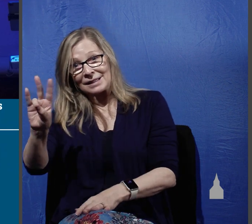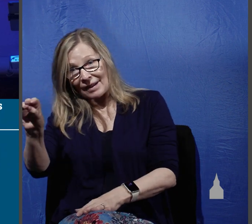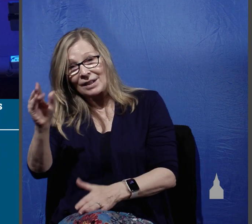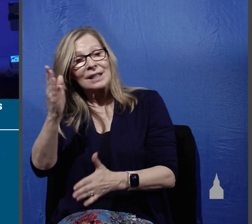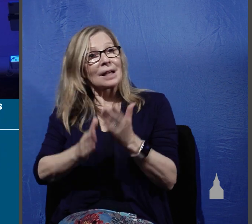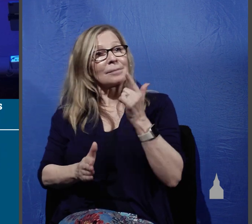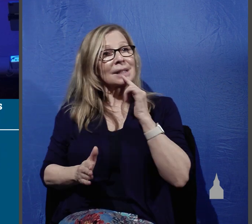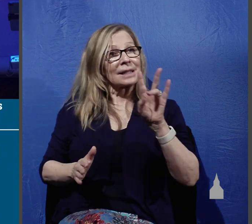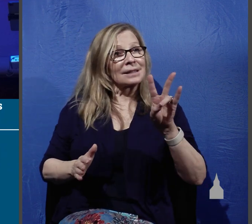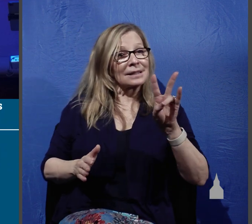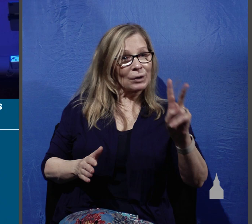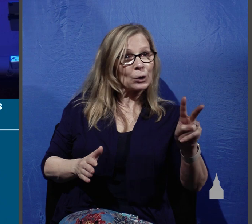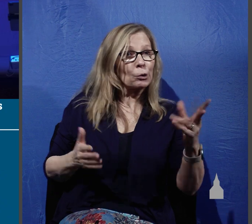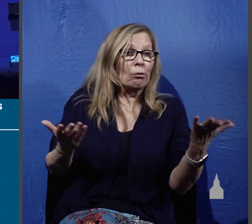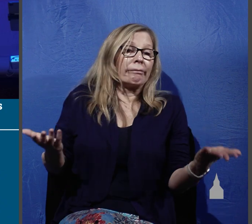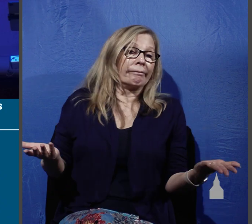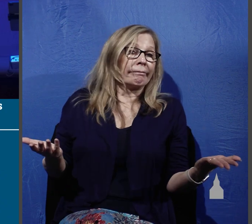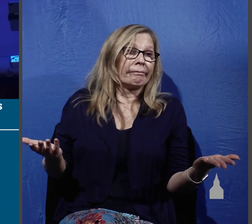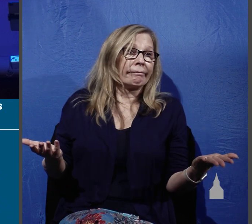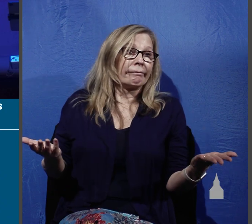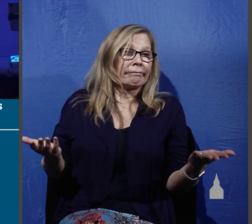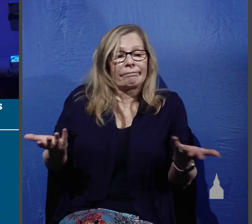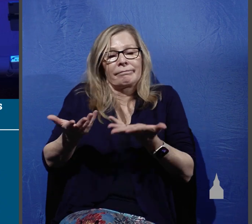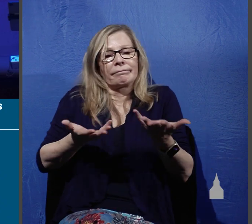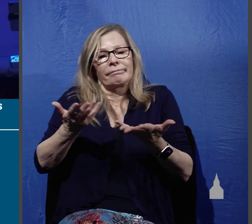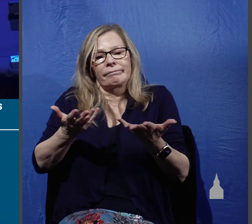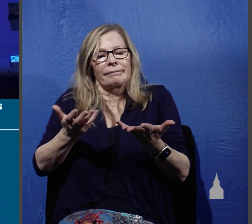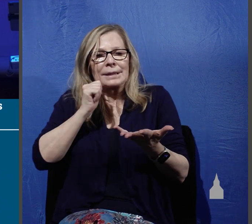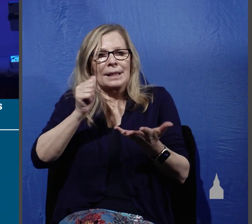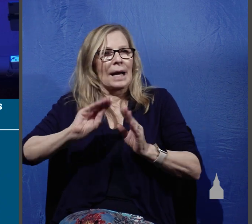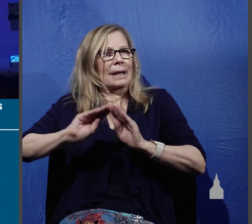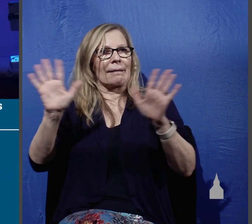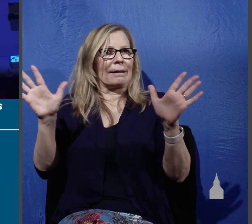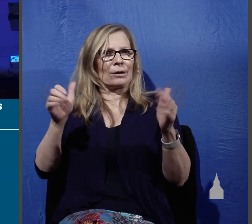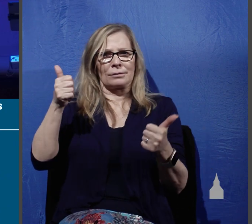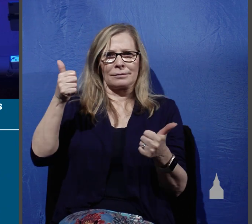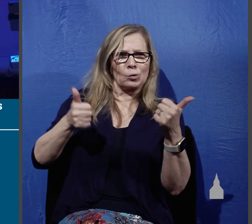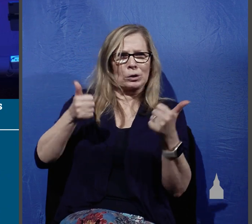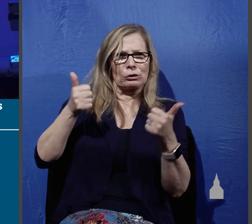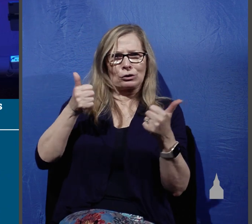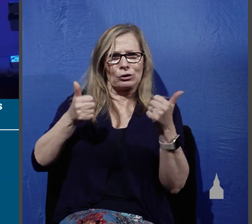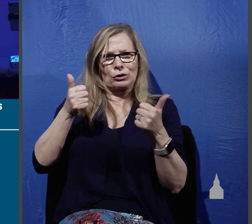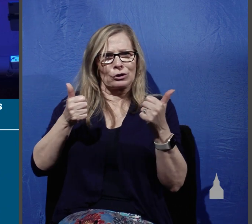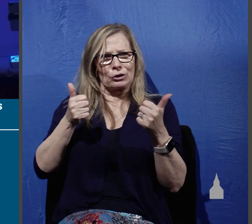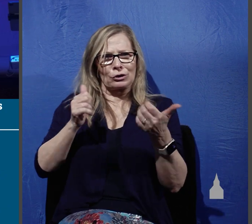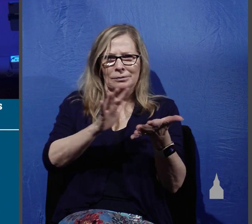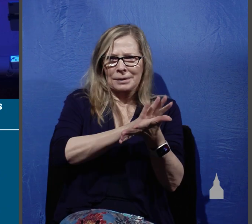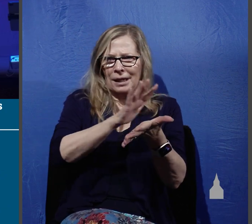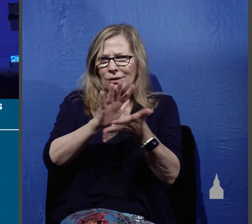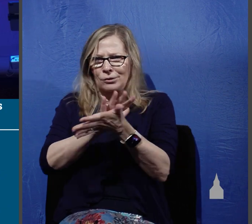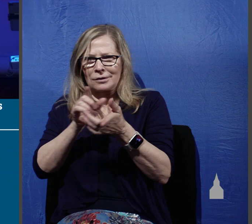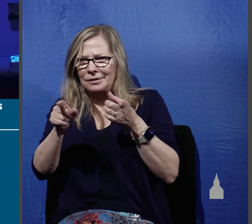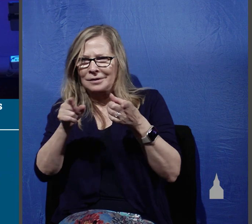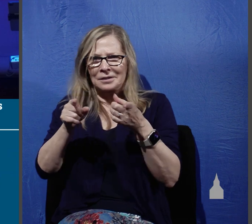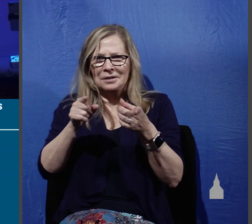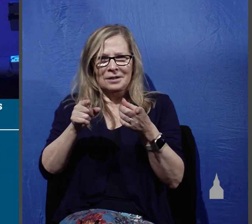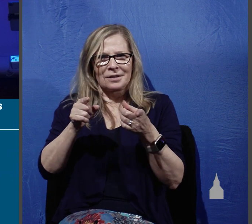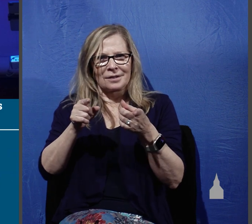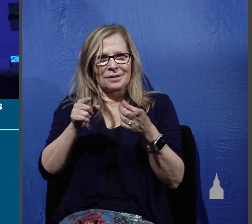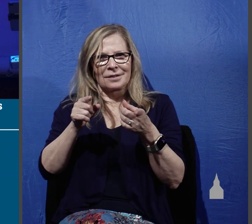72 and therefore it is just not clear which manuscripts, which of the manuscripts reflect the